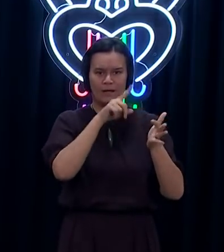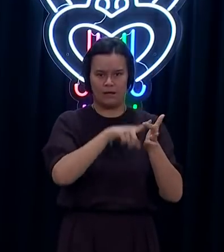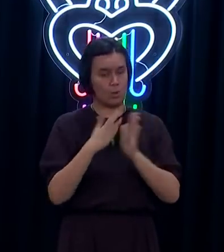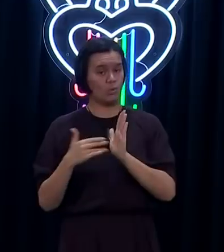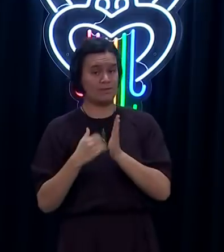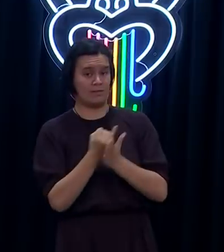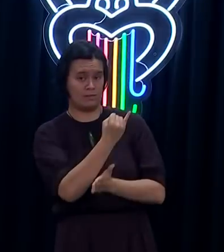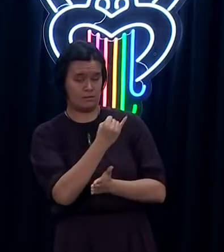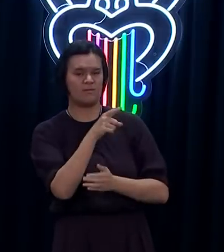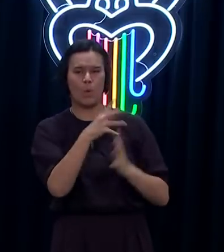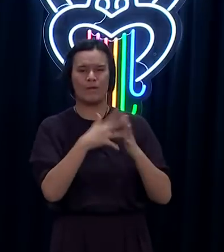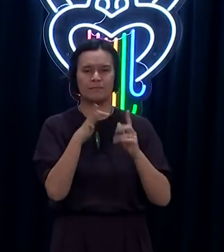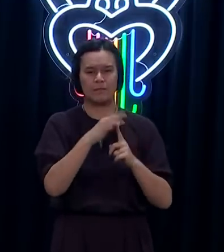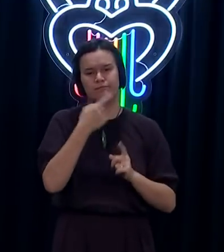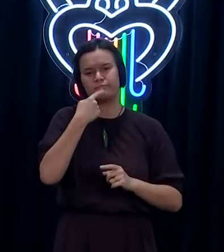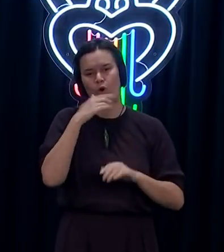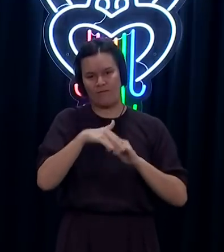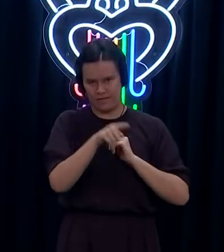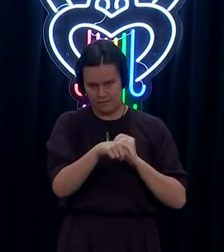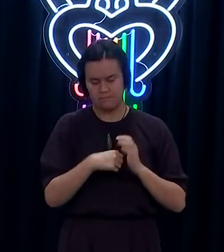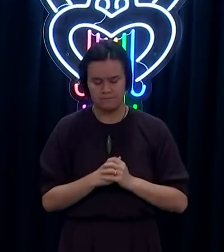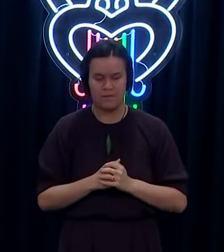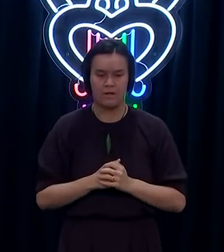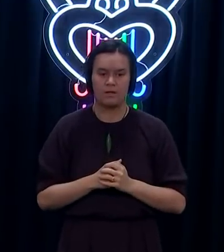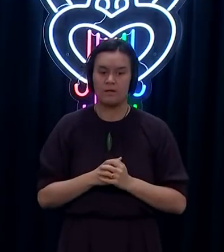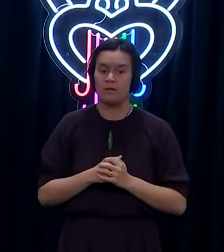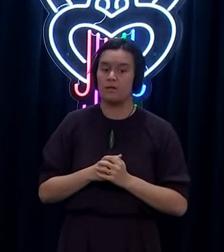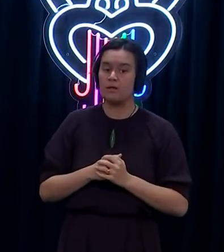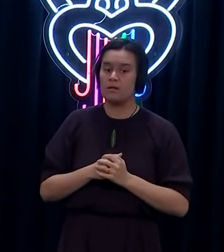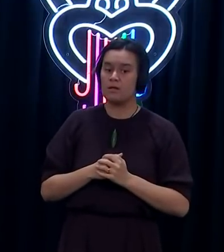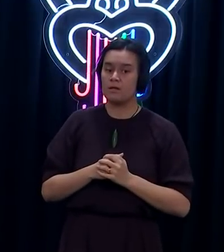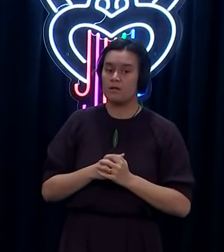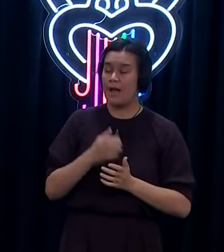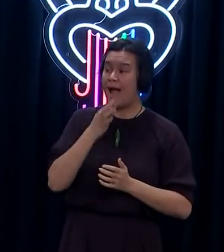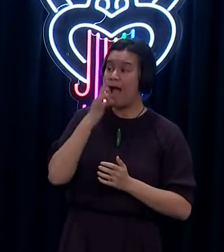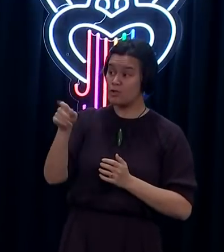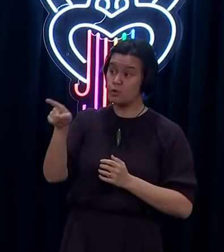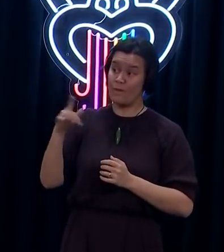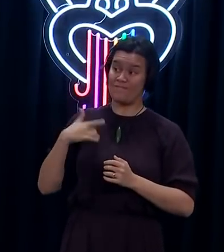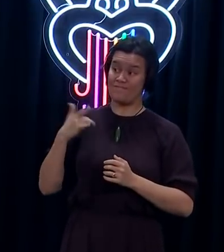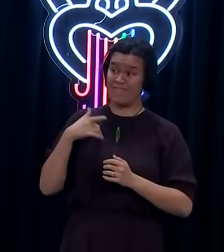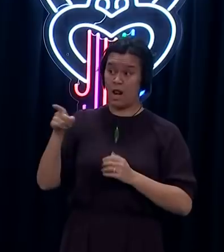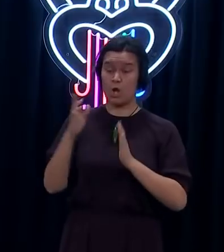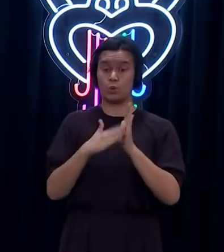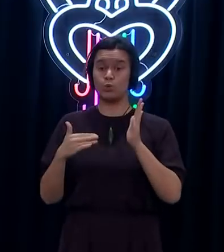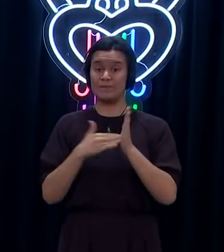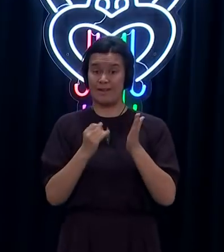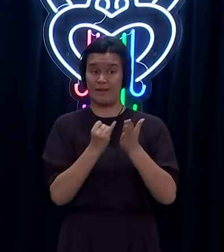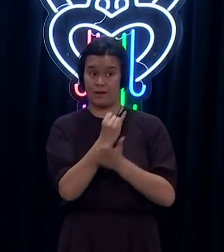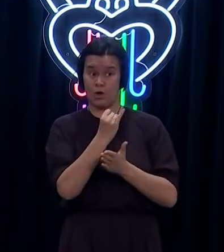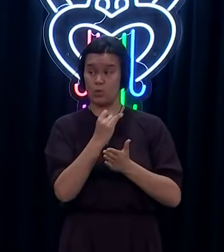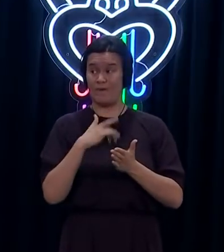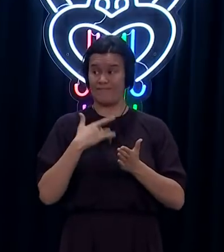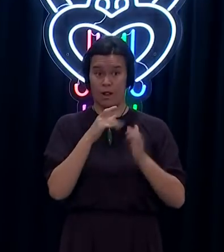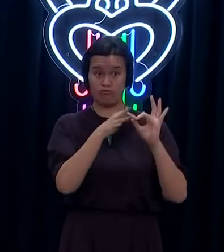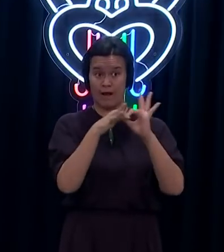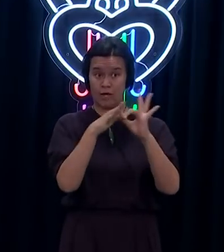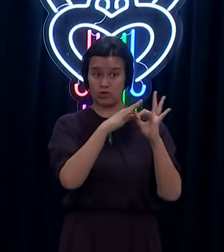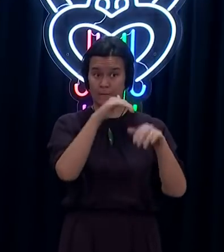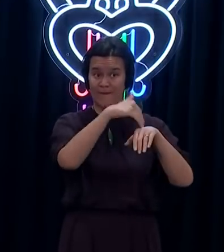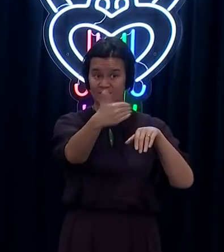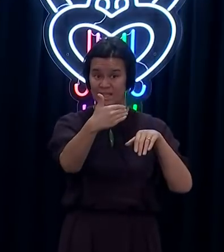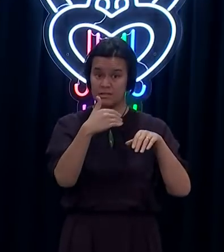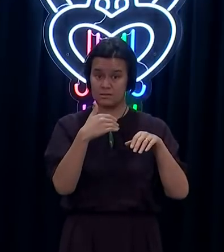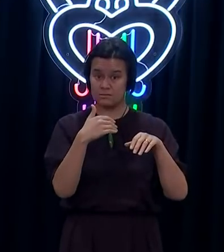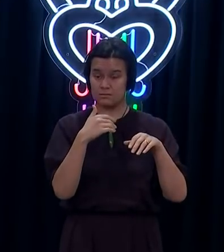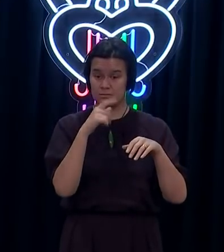UK that it is purely a nuclear power issue and not about some deepening relationship that New Zealand's not a part of? The engagement that we have on